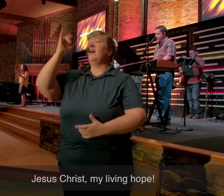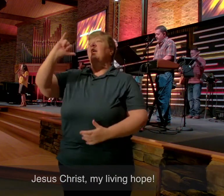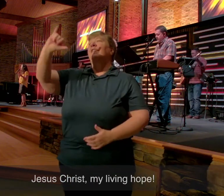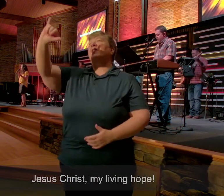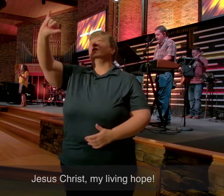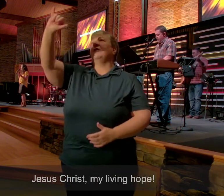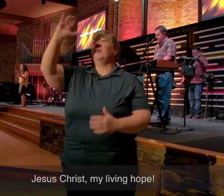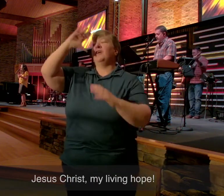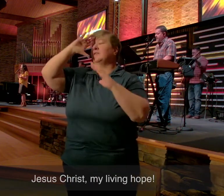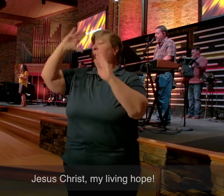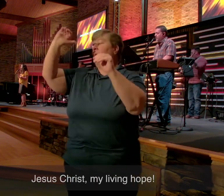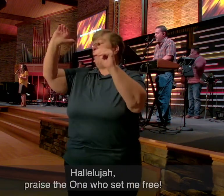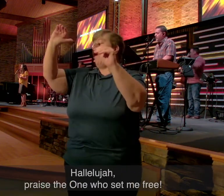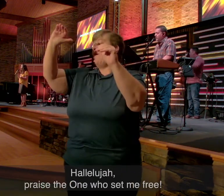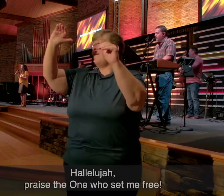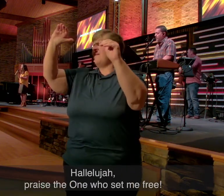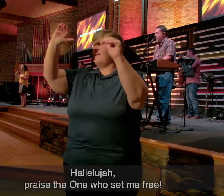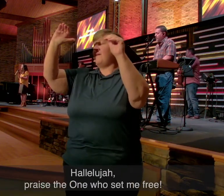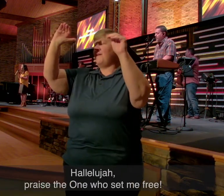Home